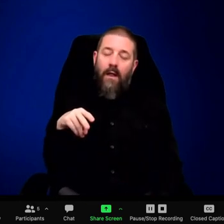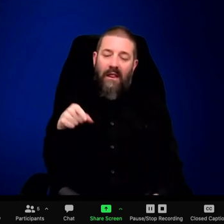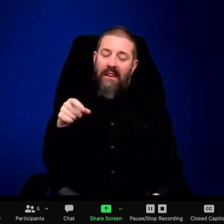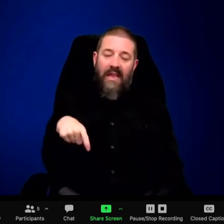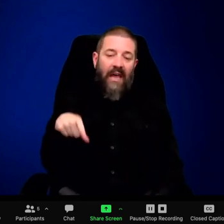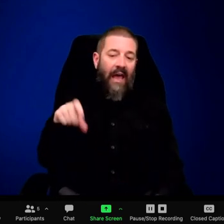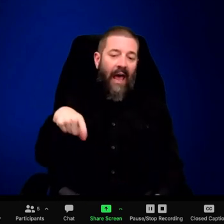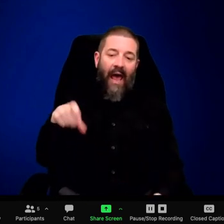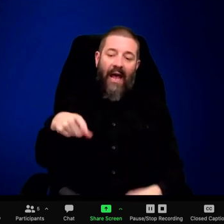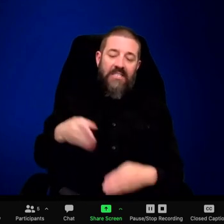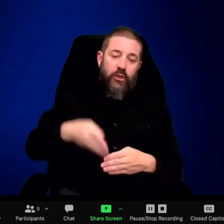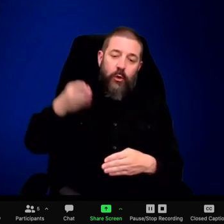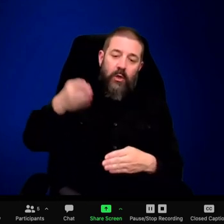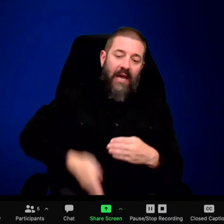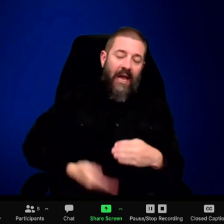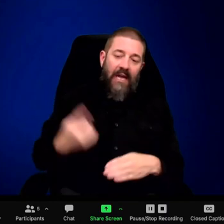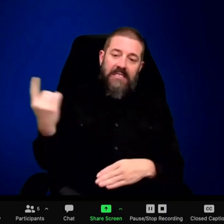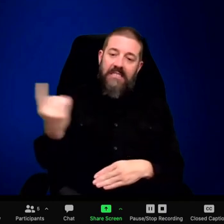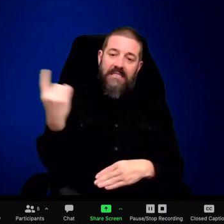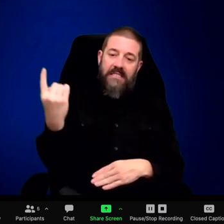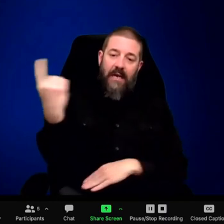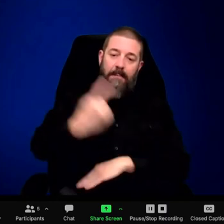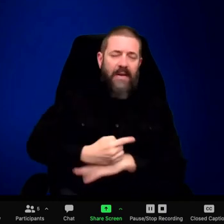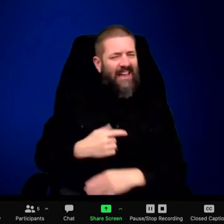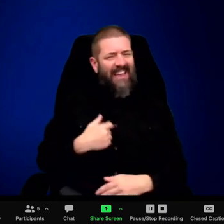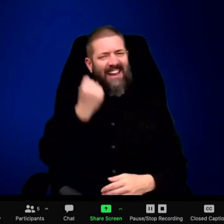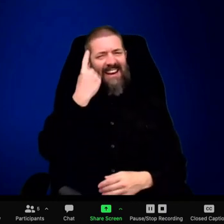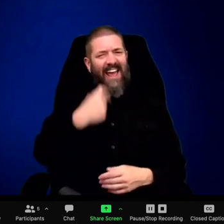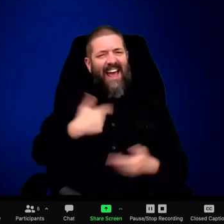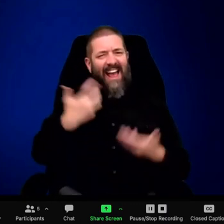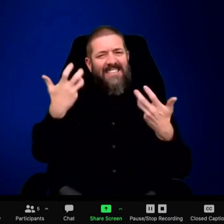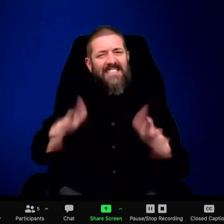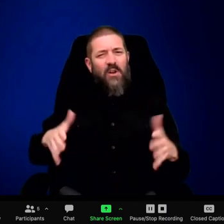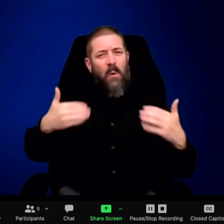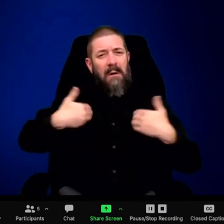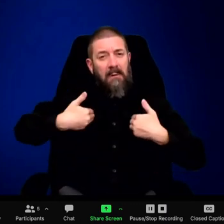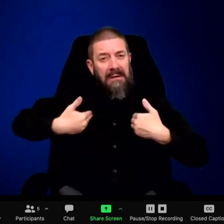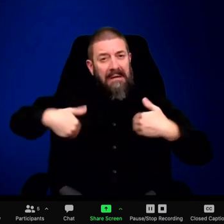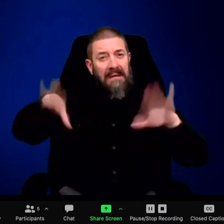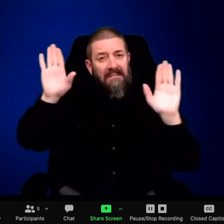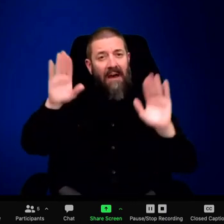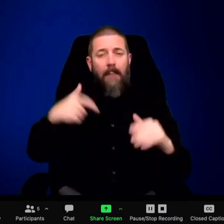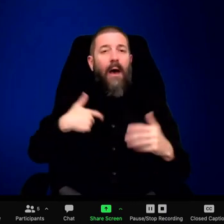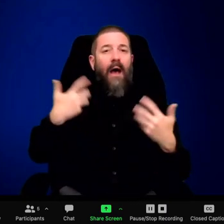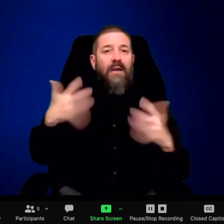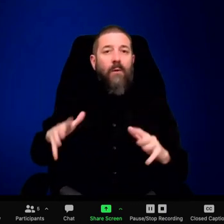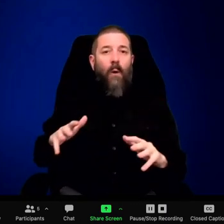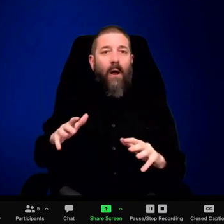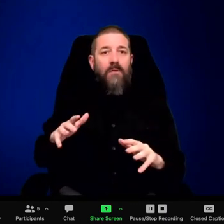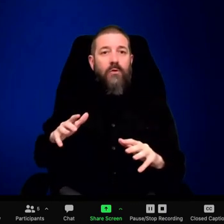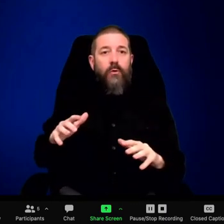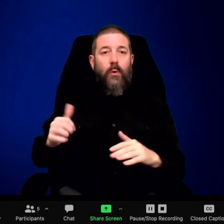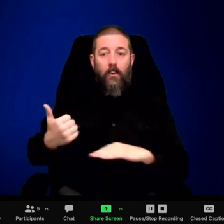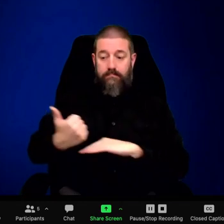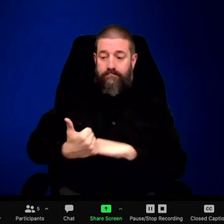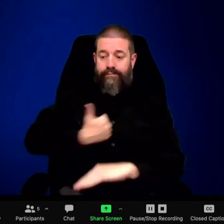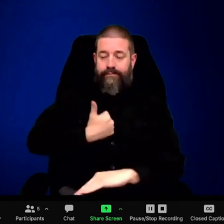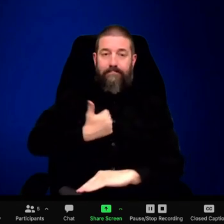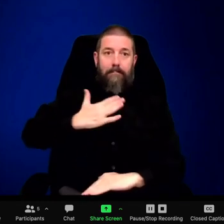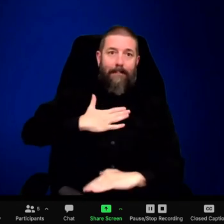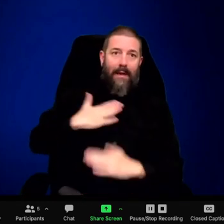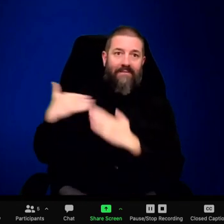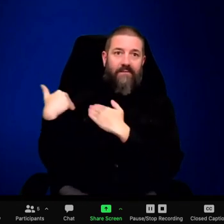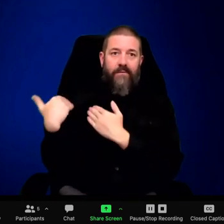Oh, um, the, the, the. Same. She wants to know if you are still on your Wolf Record Watching Streak.